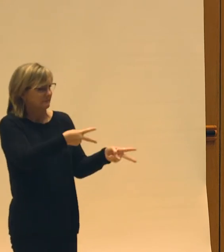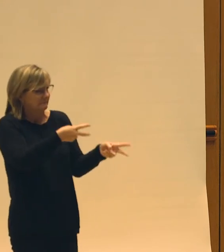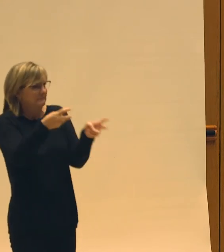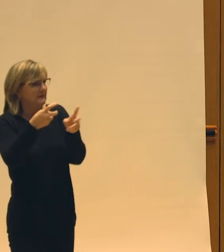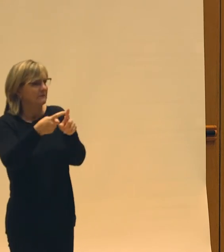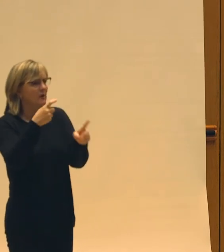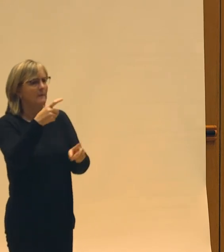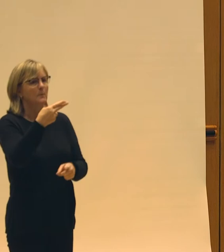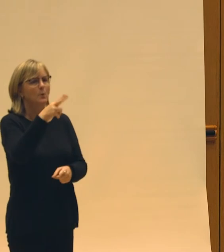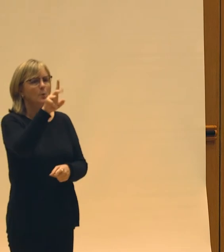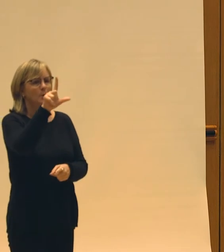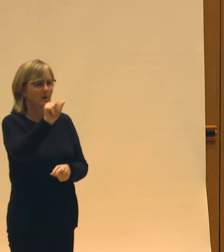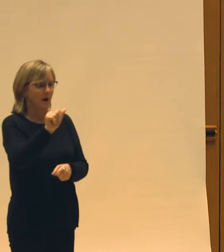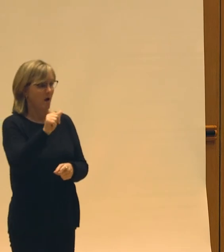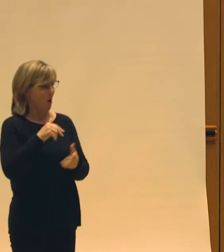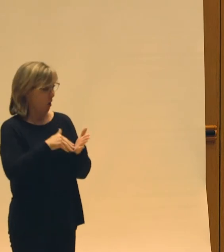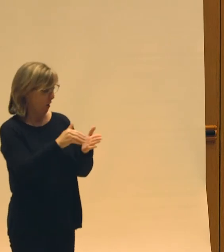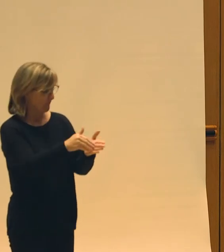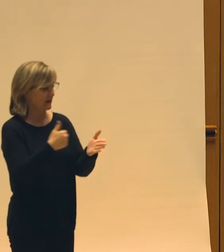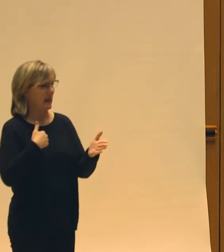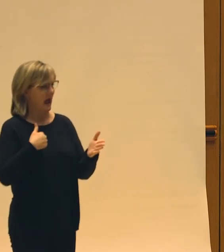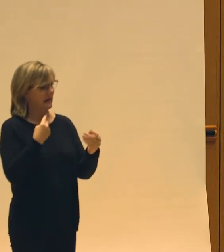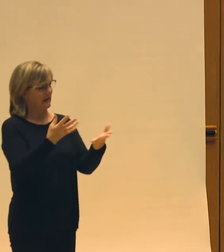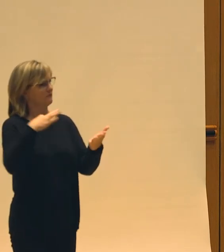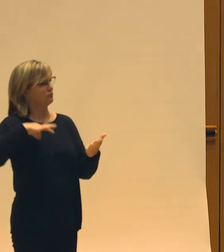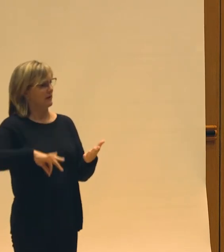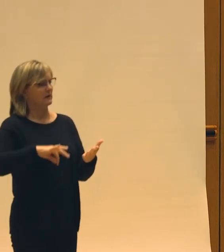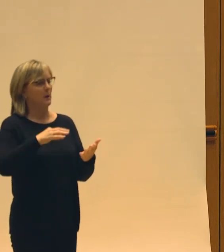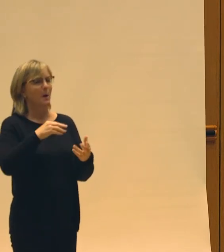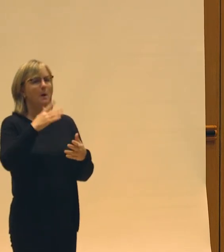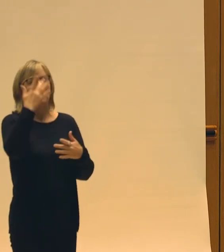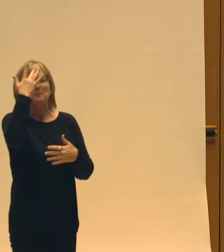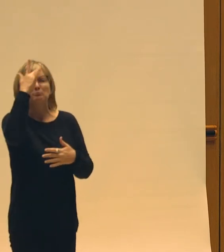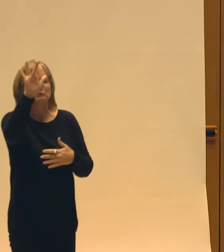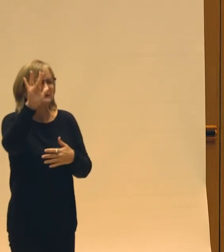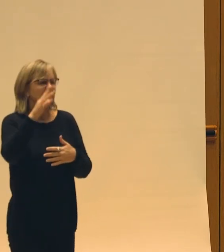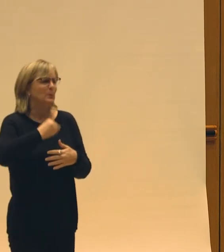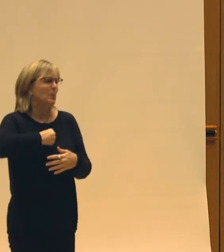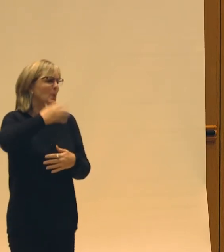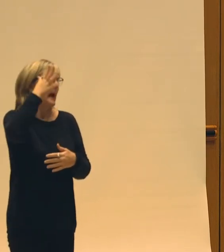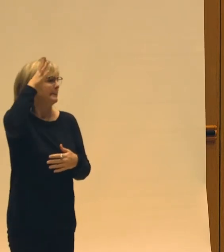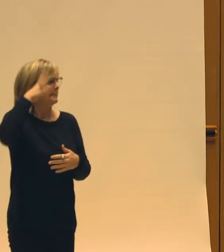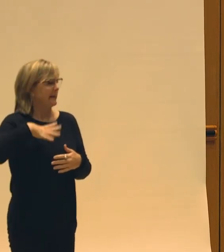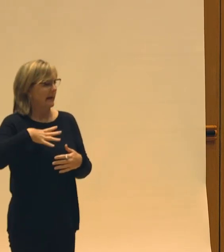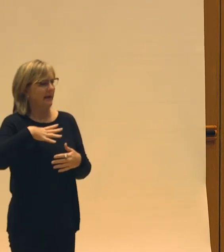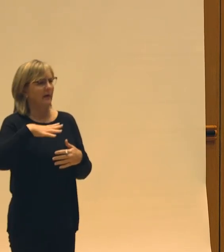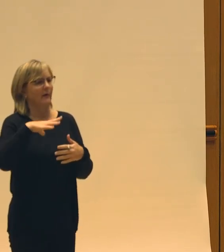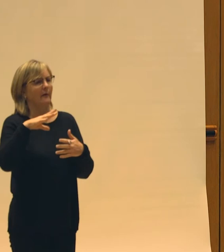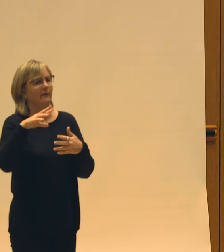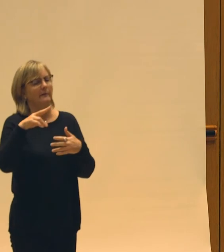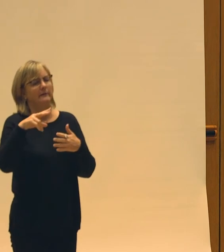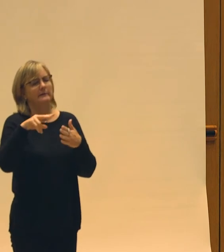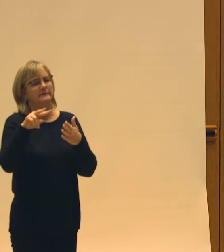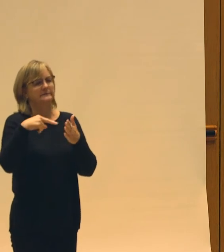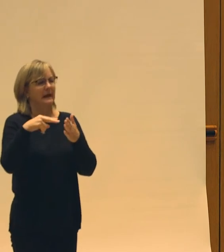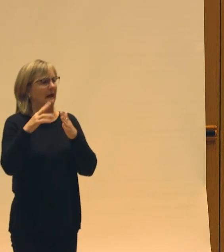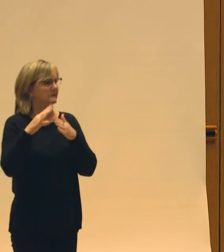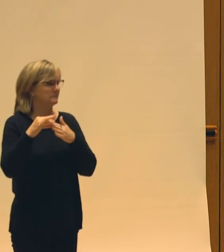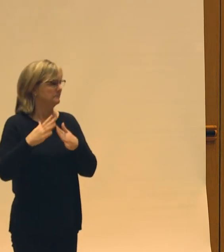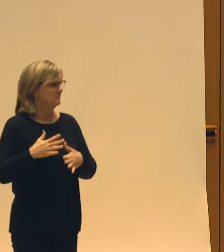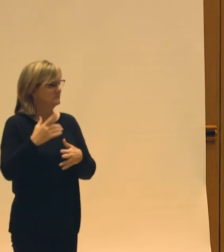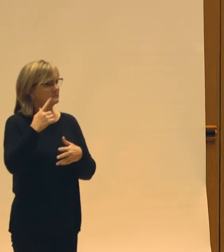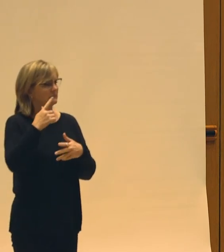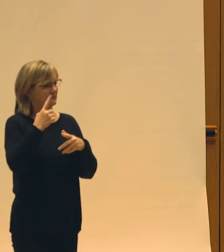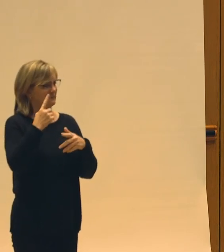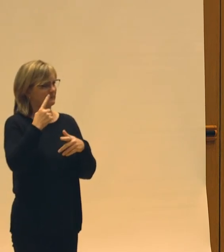Frequently, I would credit brilliant white male choreographers in my dance community for some of